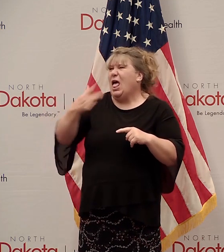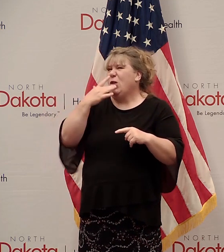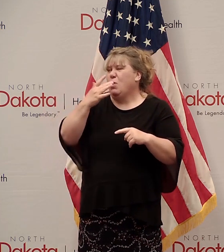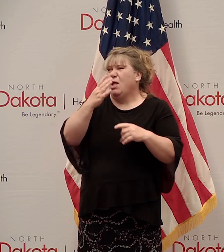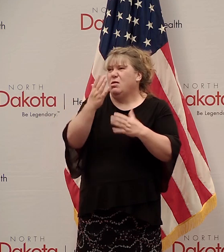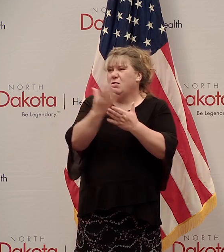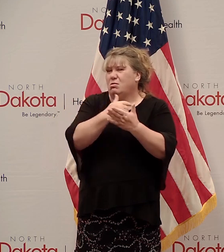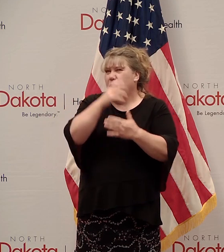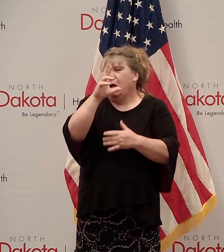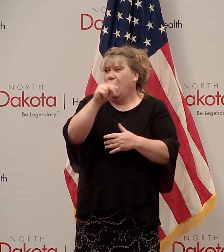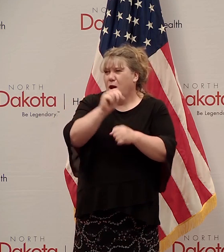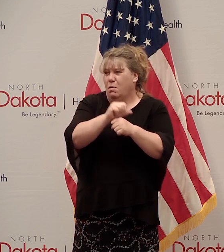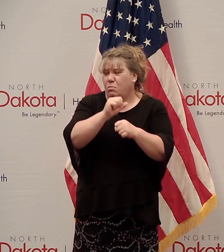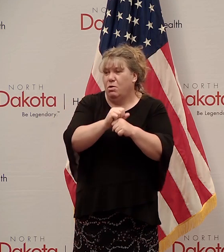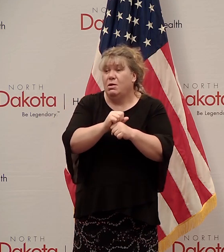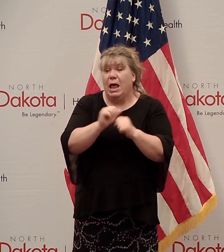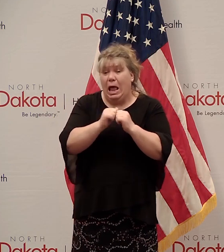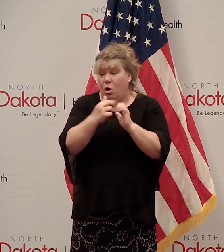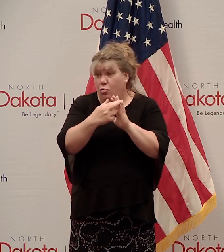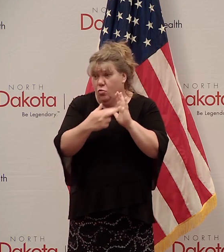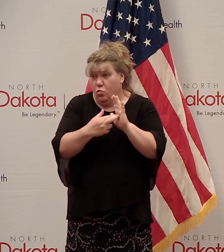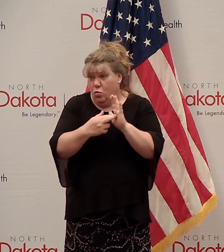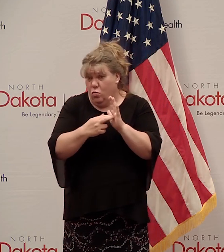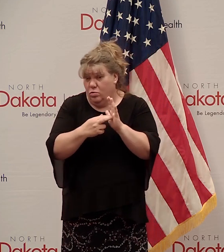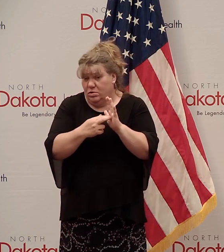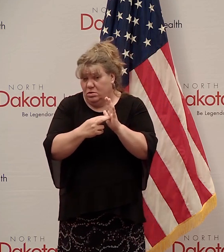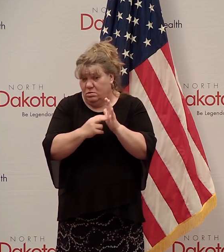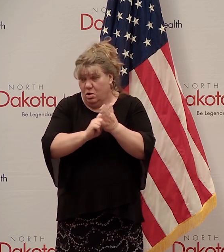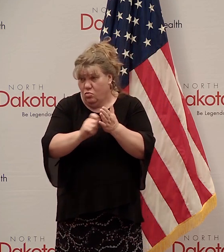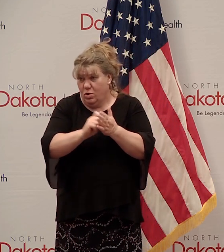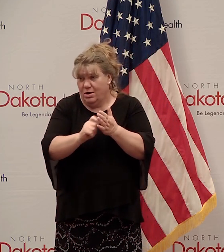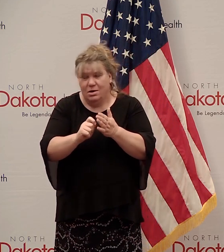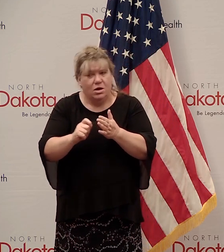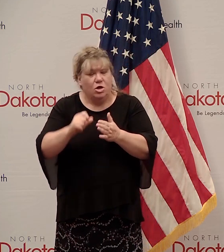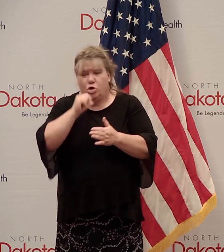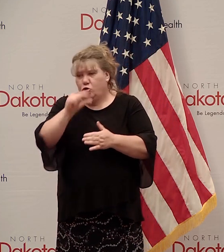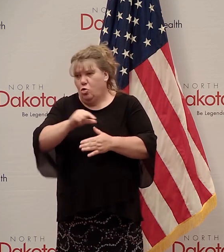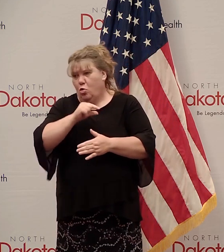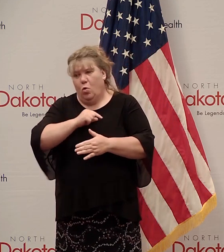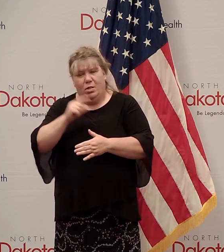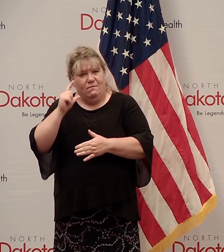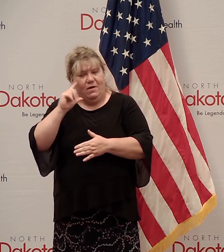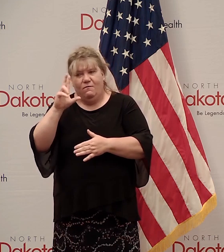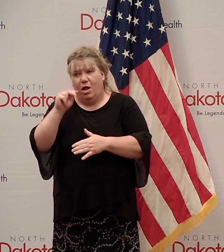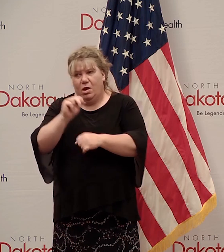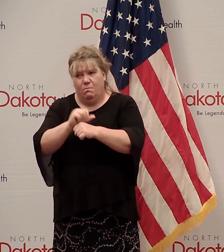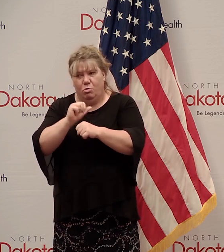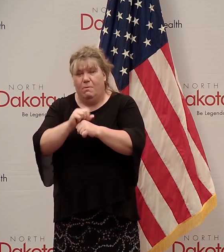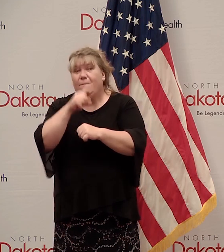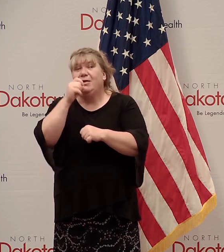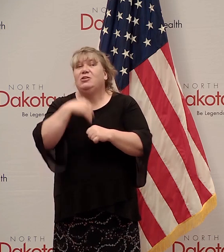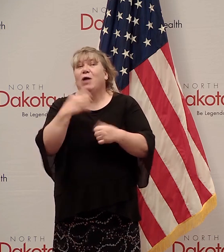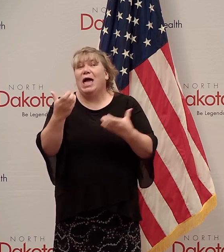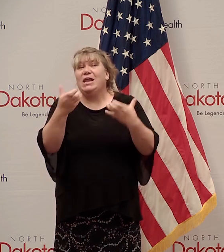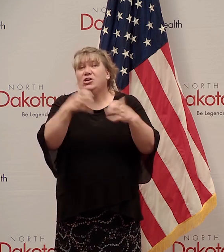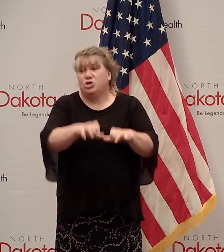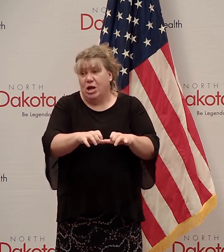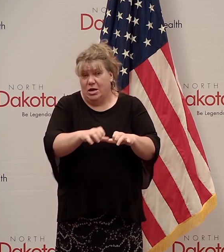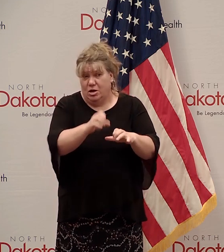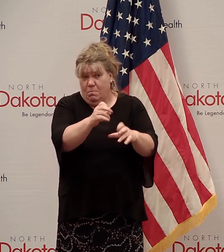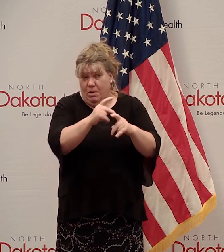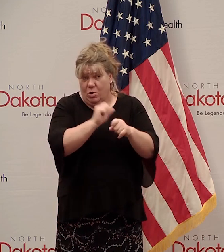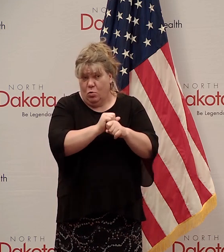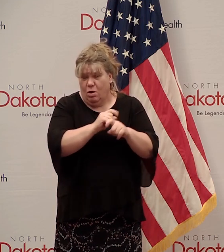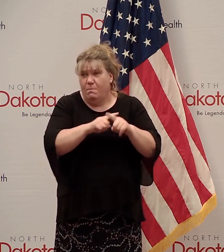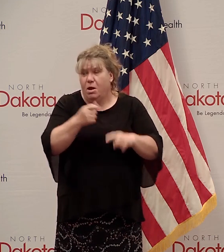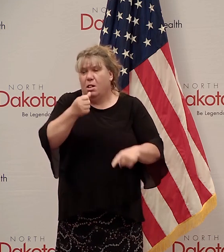then the way the rules are written, you're not eligible for for unemployment at that point, because you've had a chance to go to work and you didn't take it.